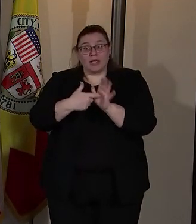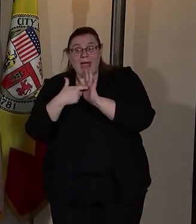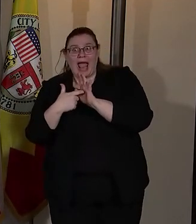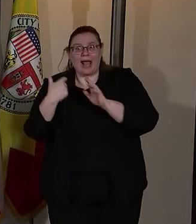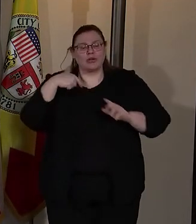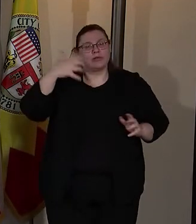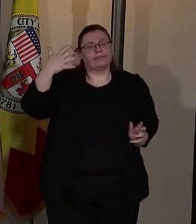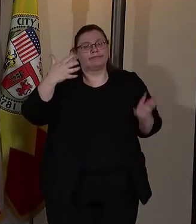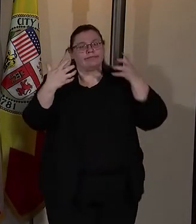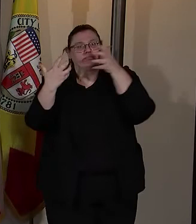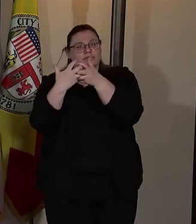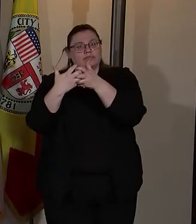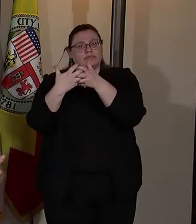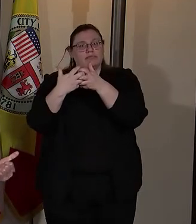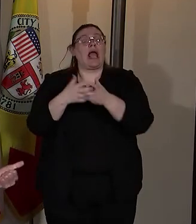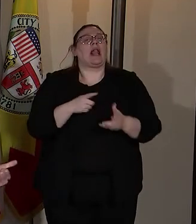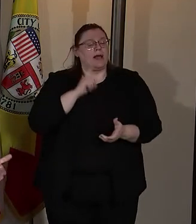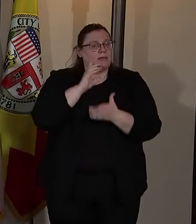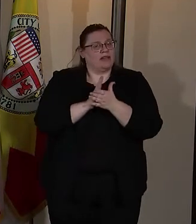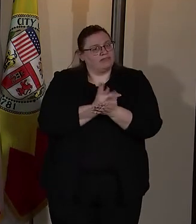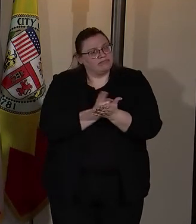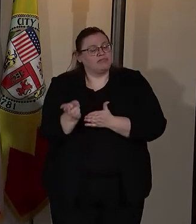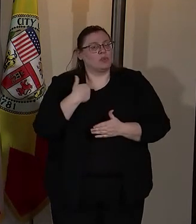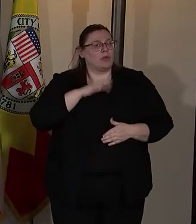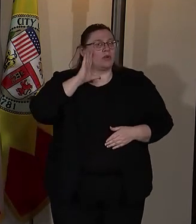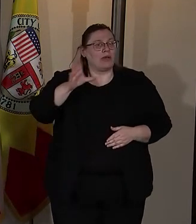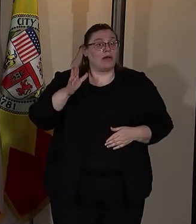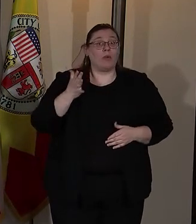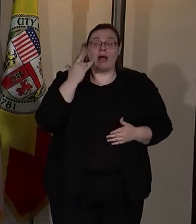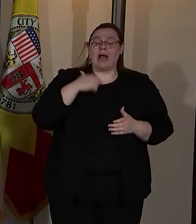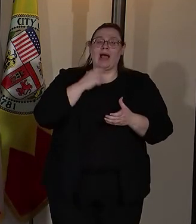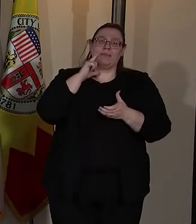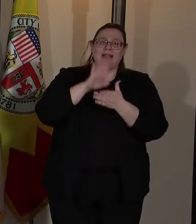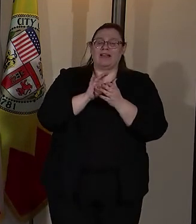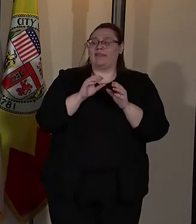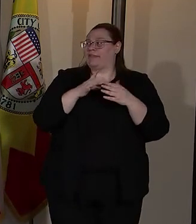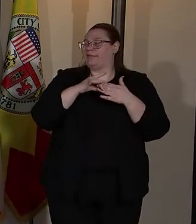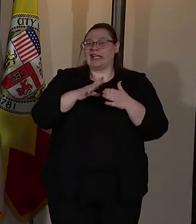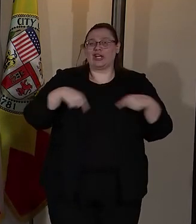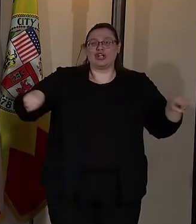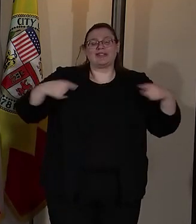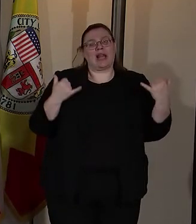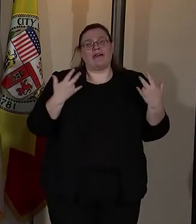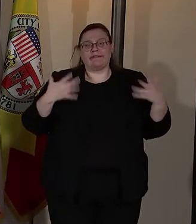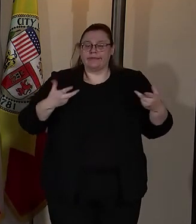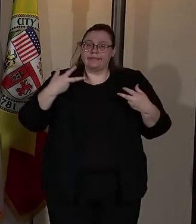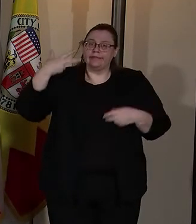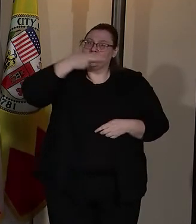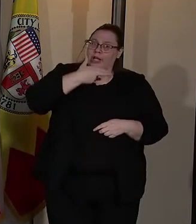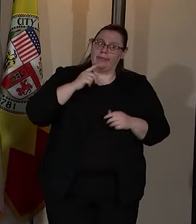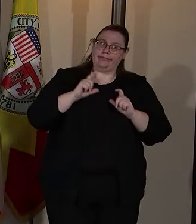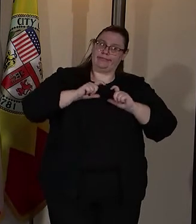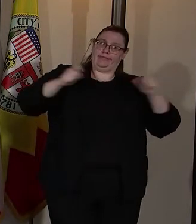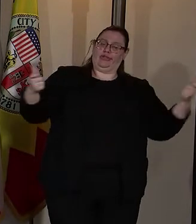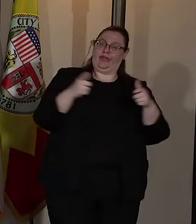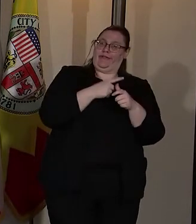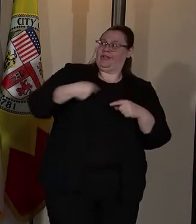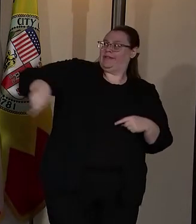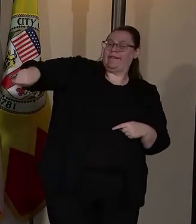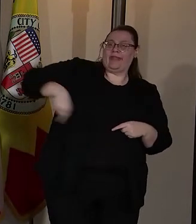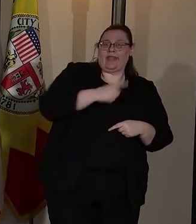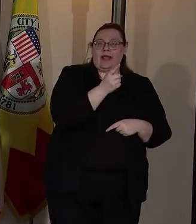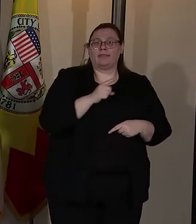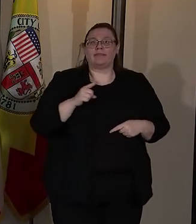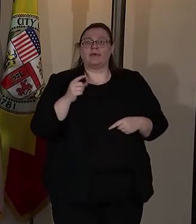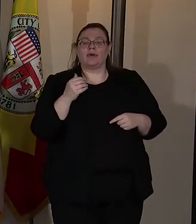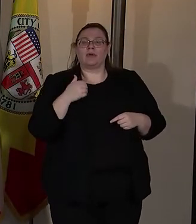have no doubt that we will and that's because of the leaders around me. So let me shut up and turn it over to the first one of them to speak. And we've got a